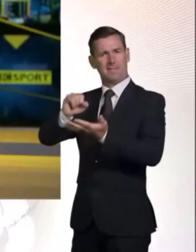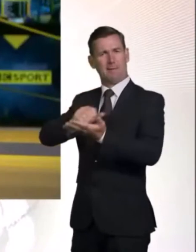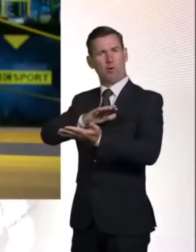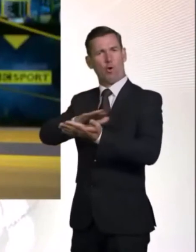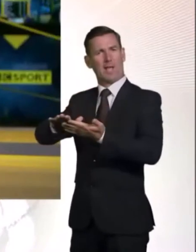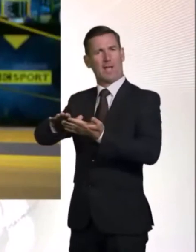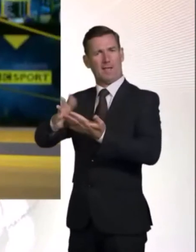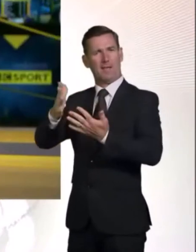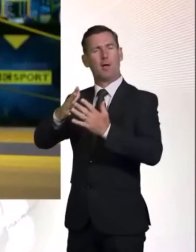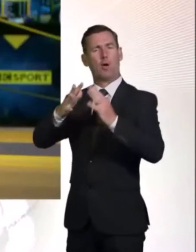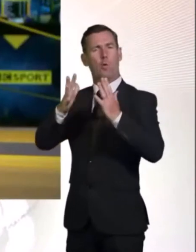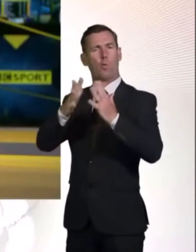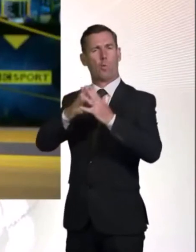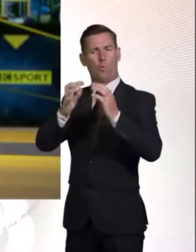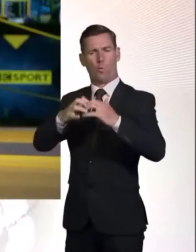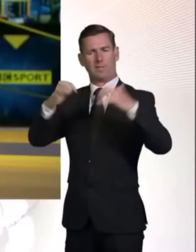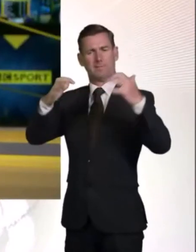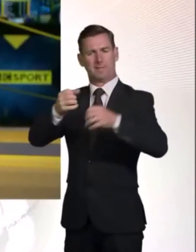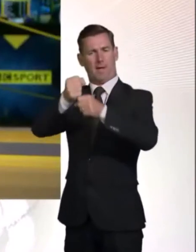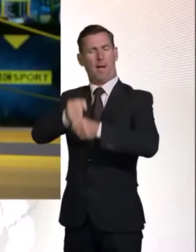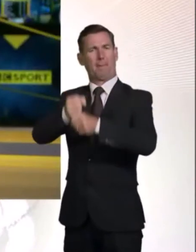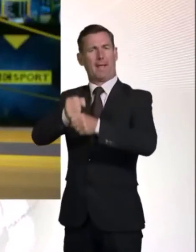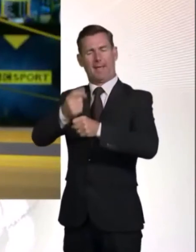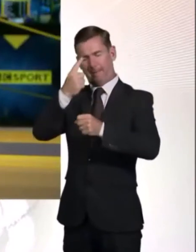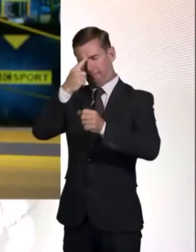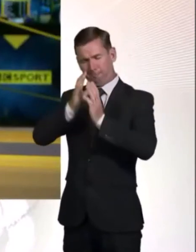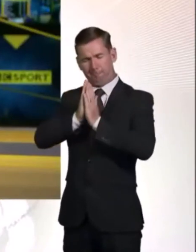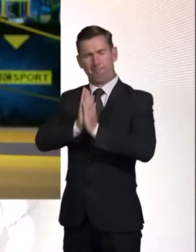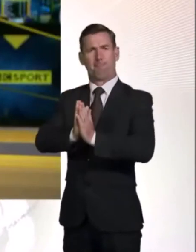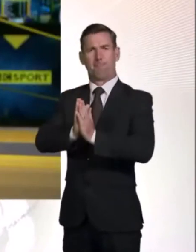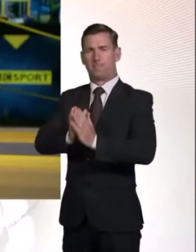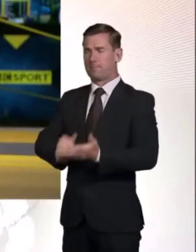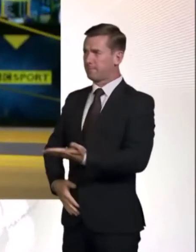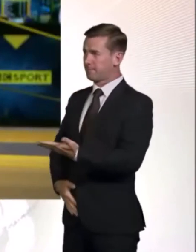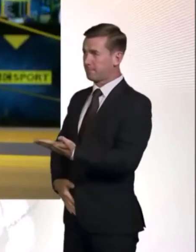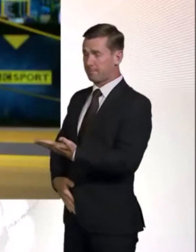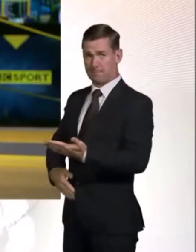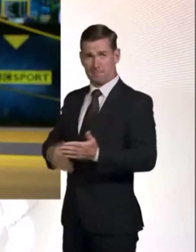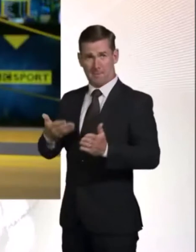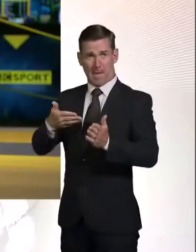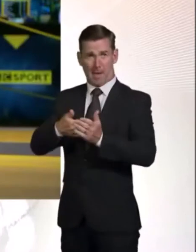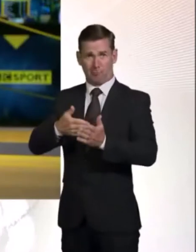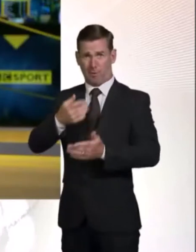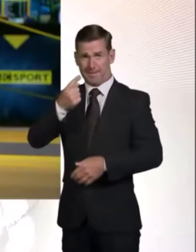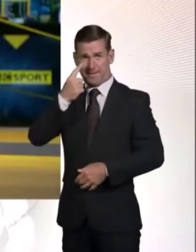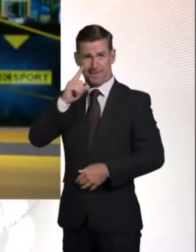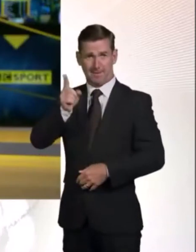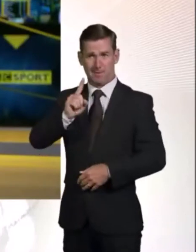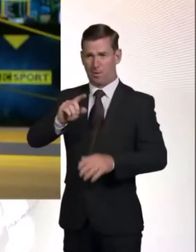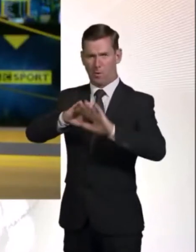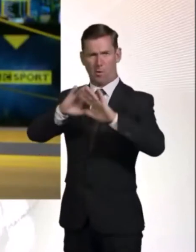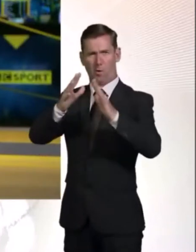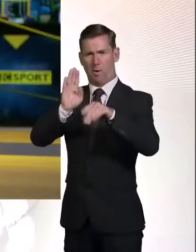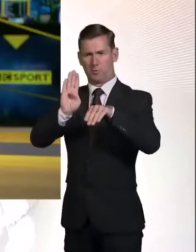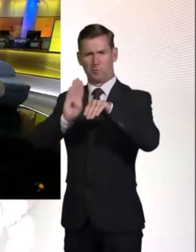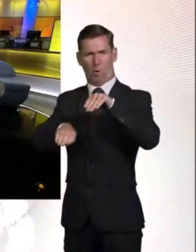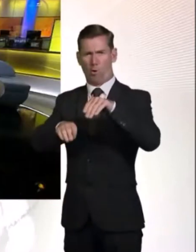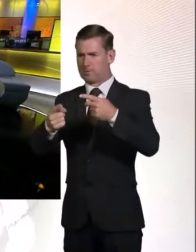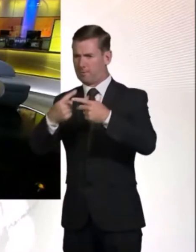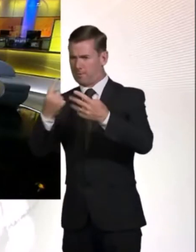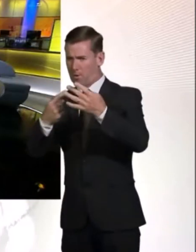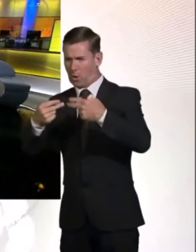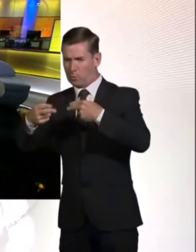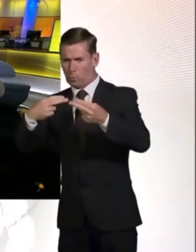Later in the hour on the BBC News Channel, we'll have all the latest reports, results, interviews and features from the BBC Sports Centre.